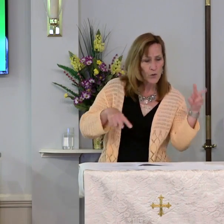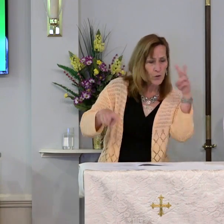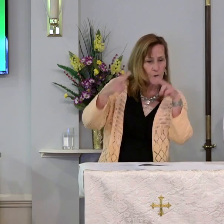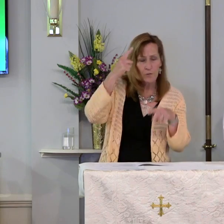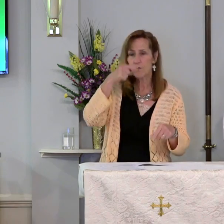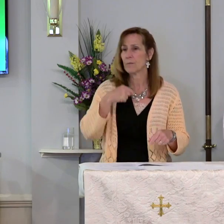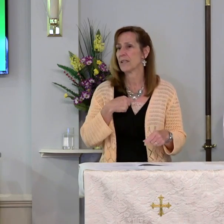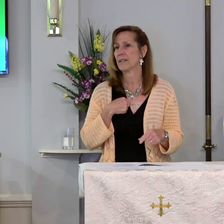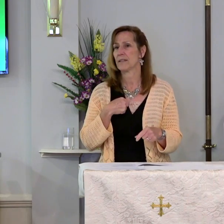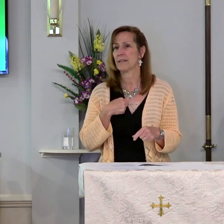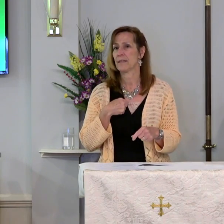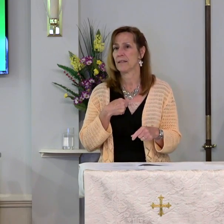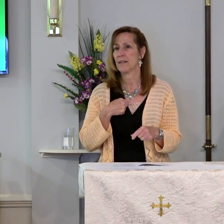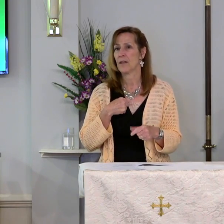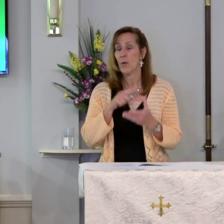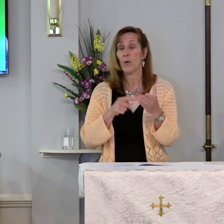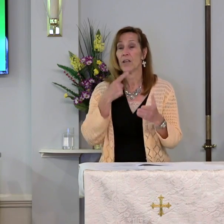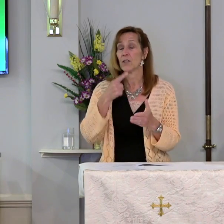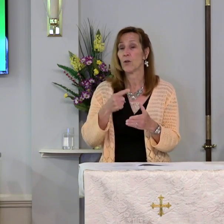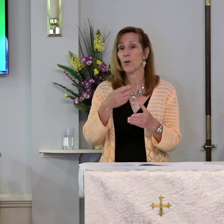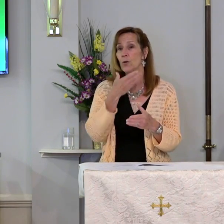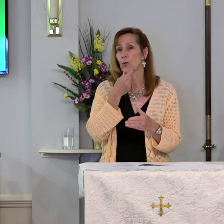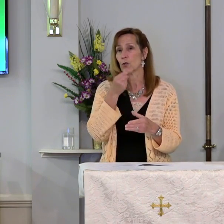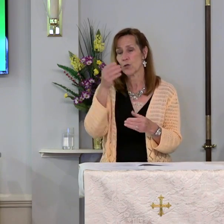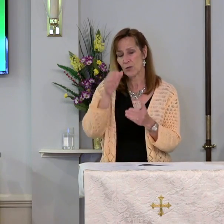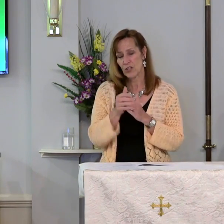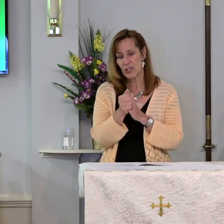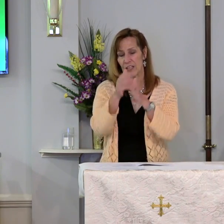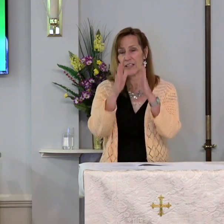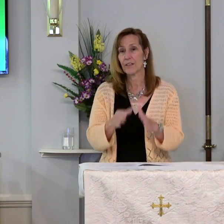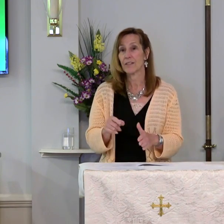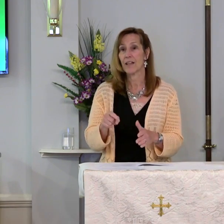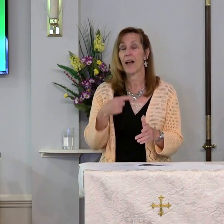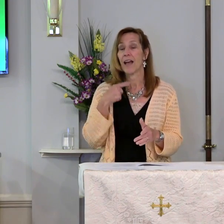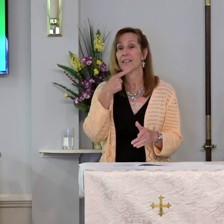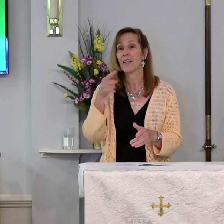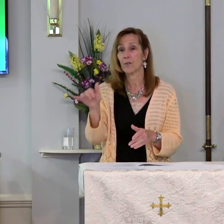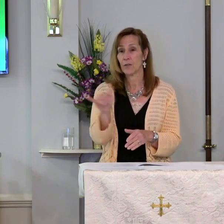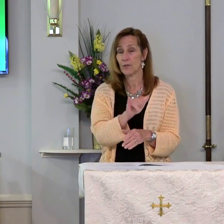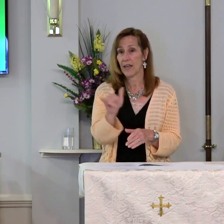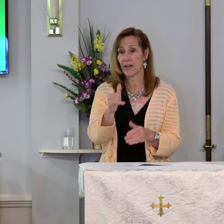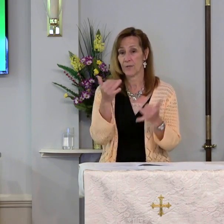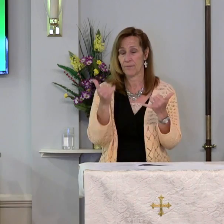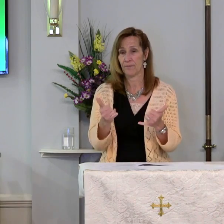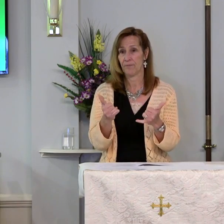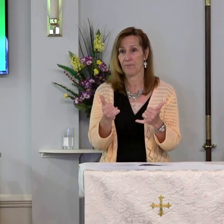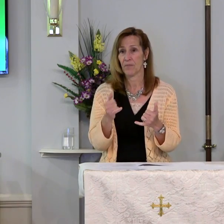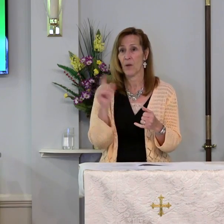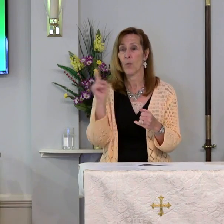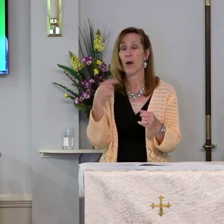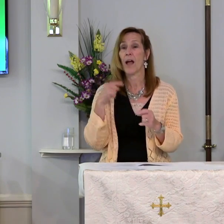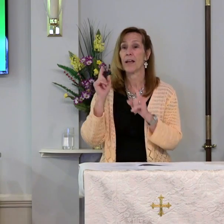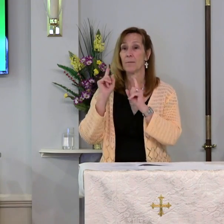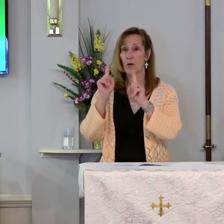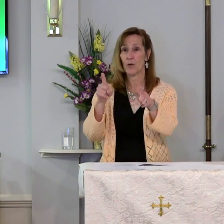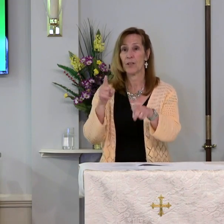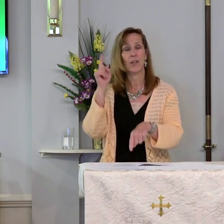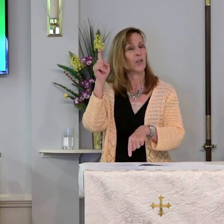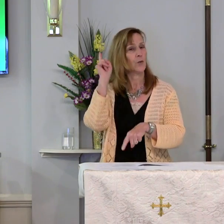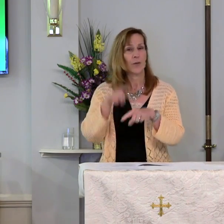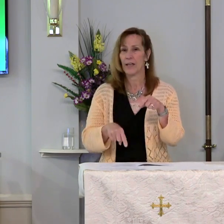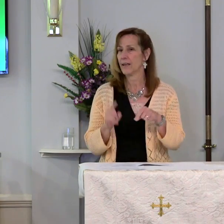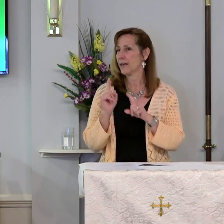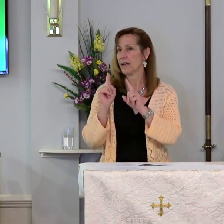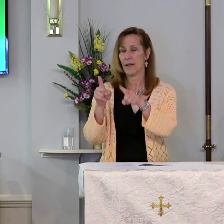me. And what I told the Jewish leaders, I tell you now. Where I am going, you cannot